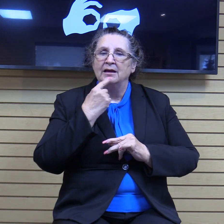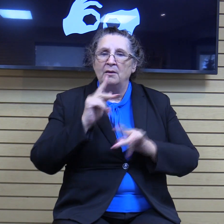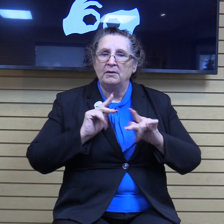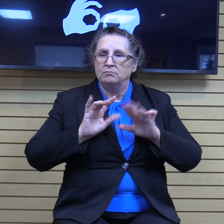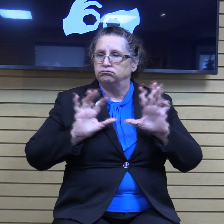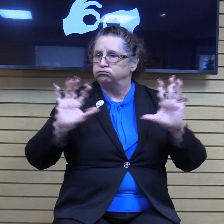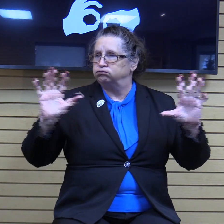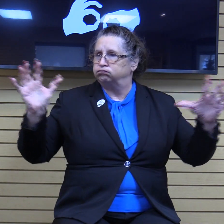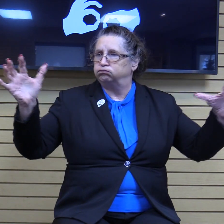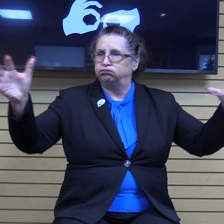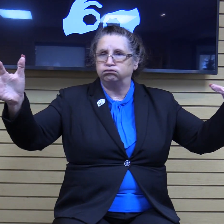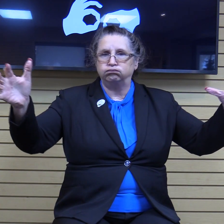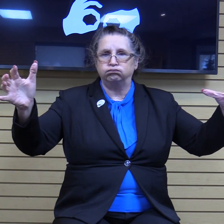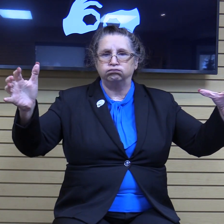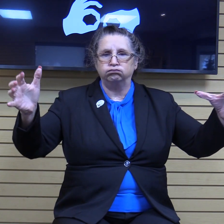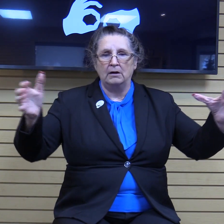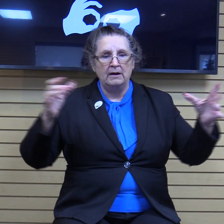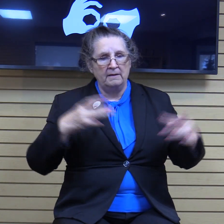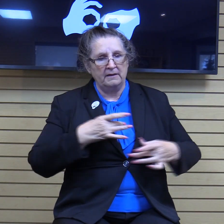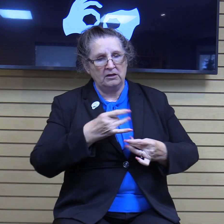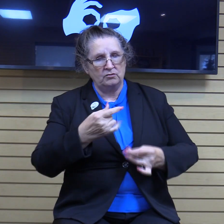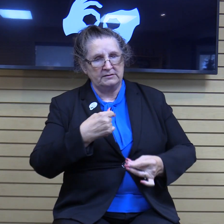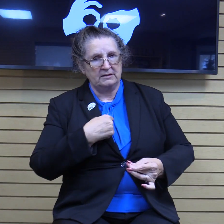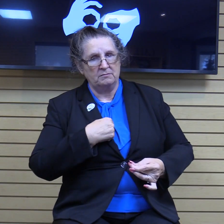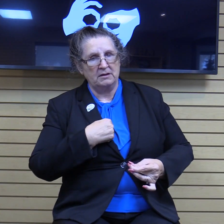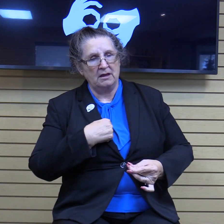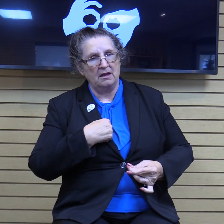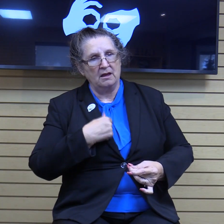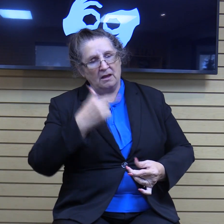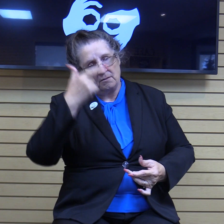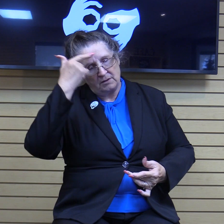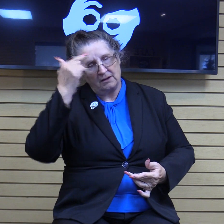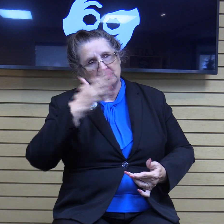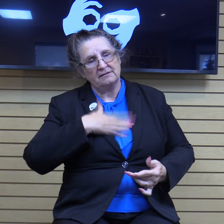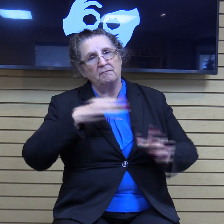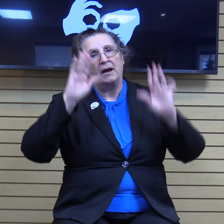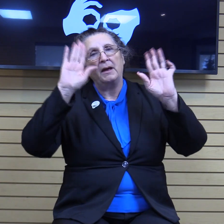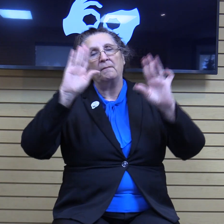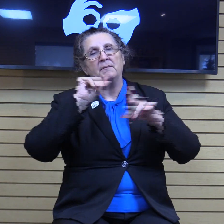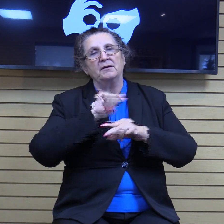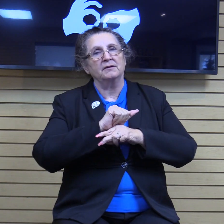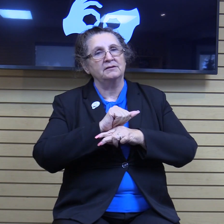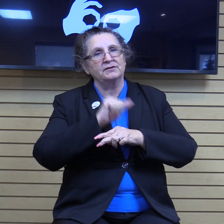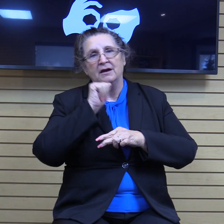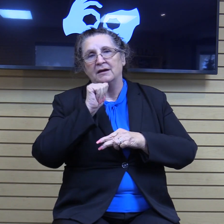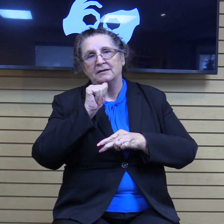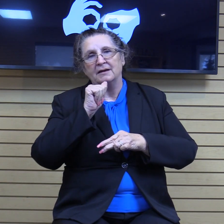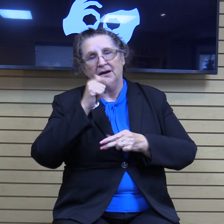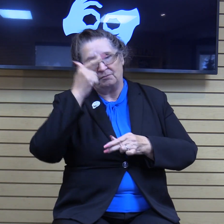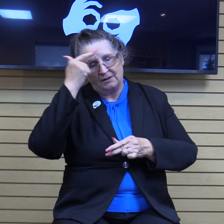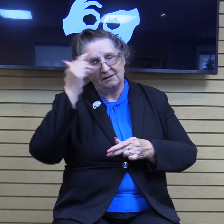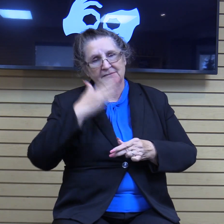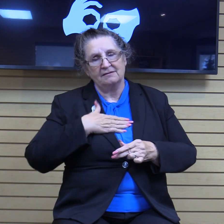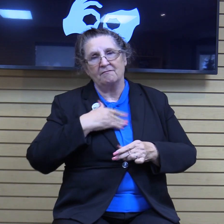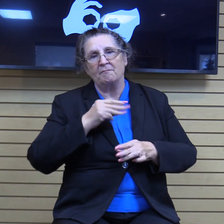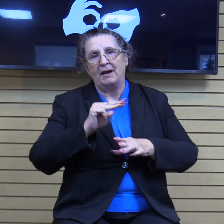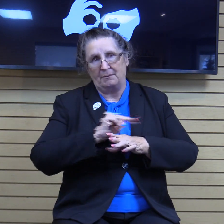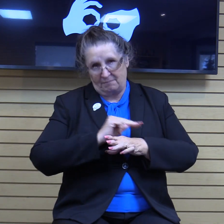people who are interested in me because of my miracles. Not because of my mission. Not